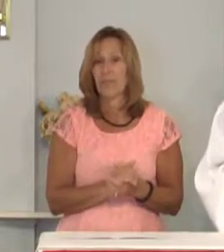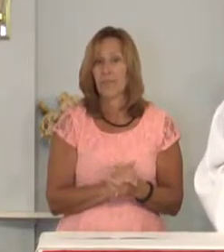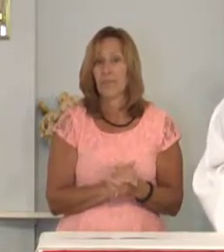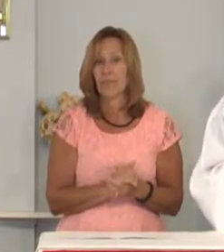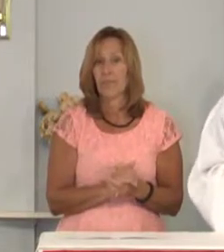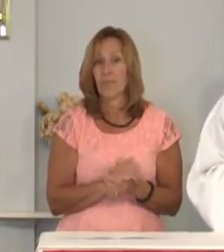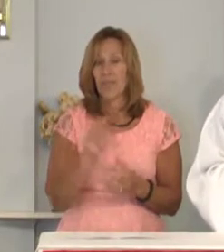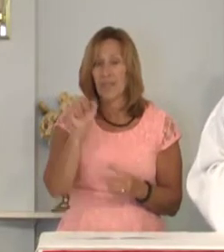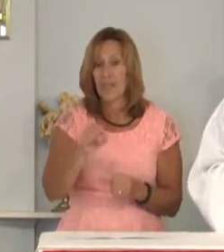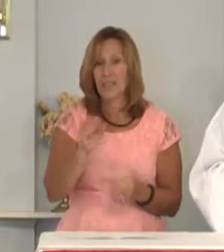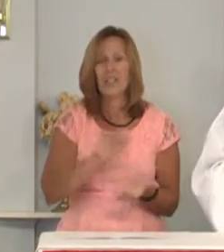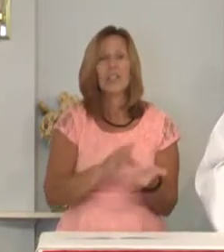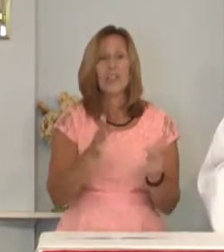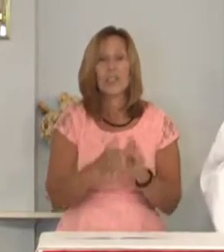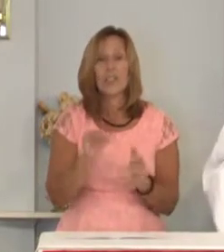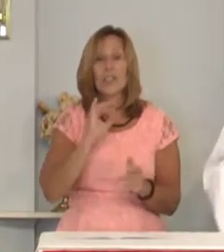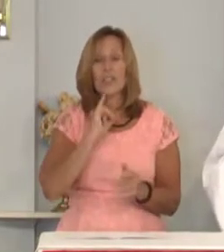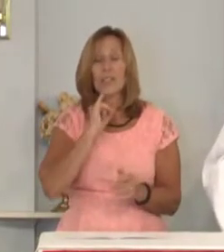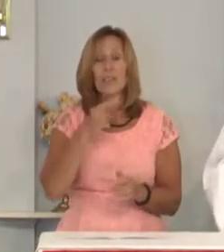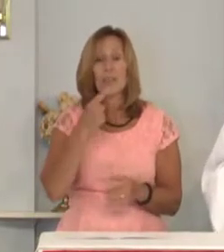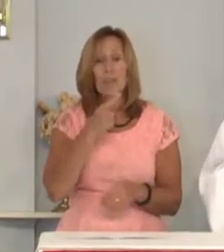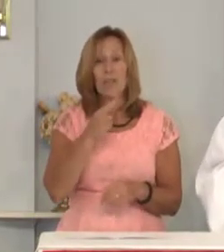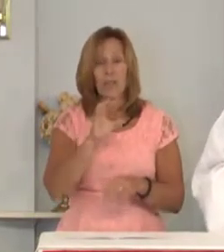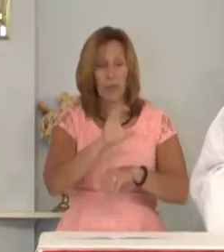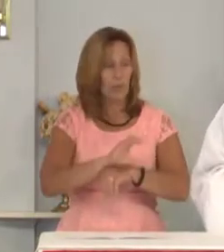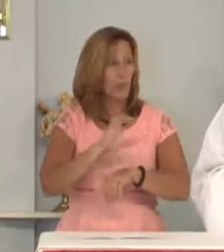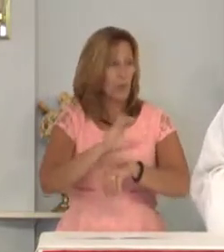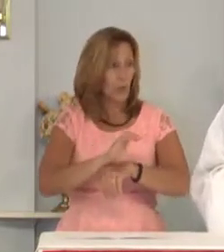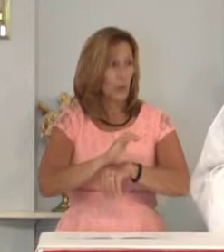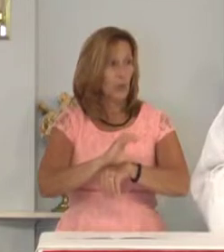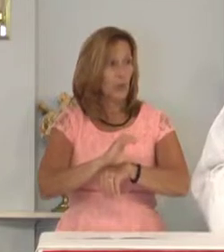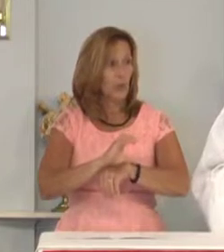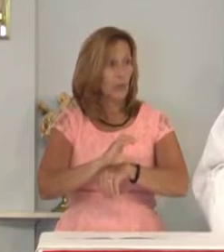Yes, Jesus is speaking of the church